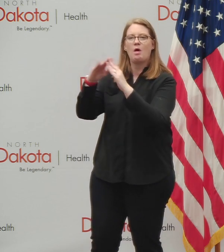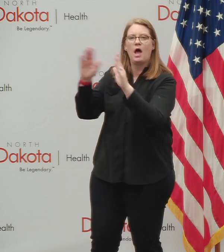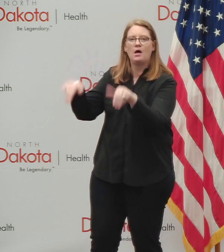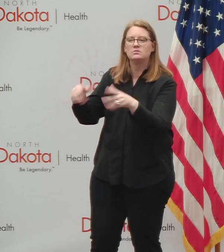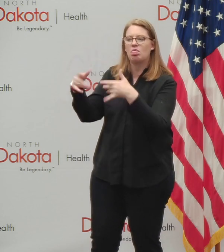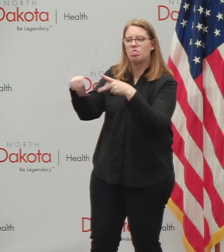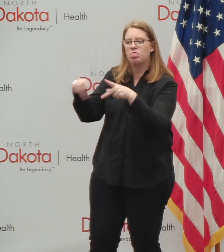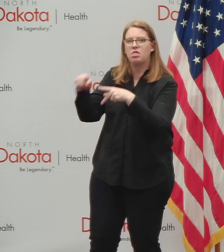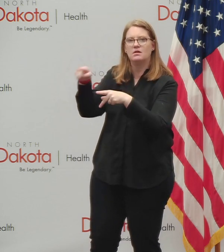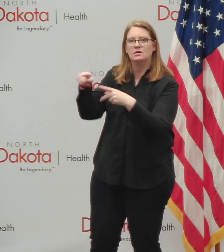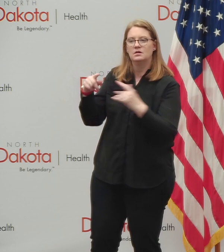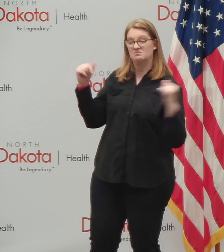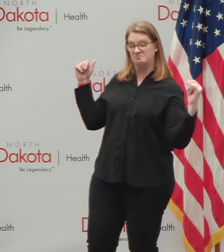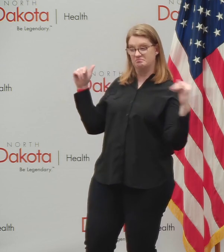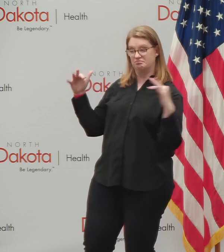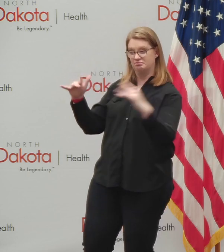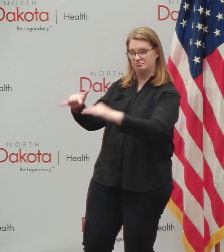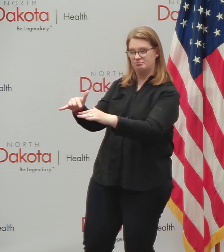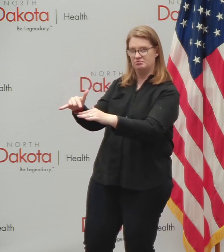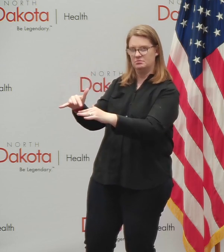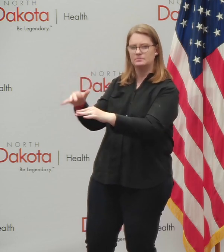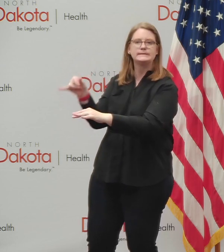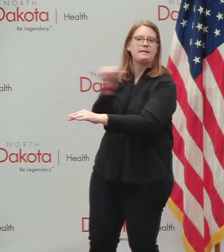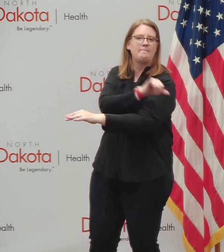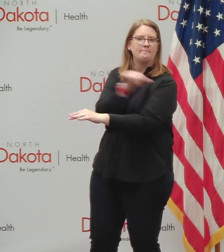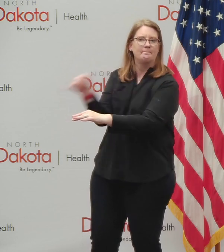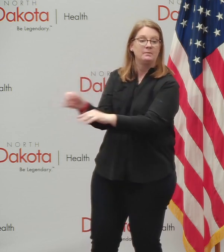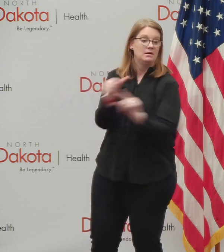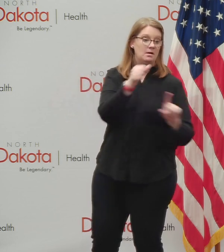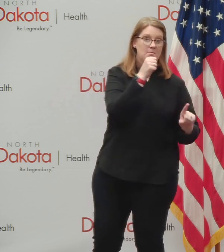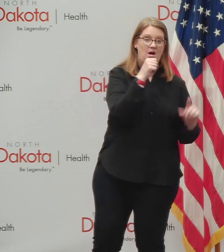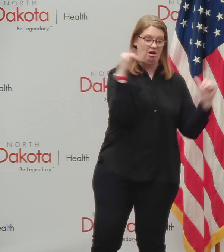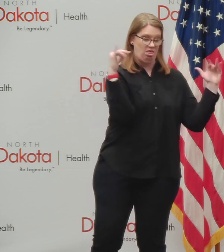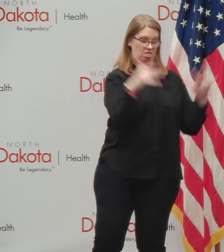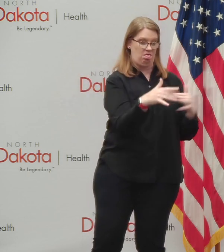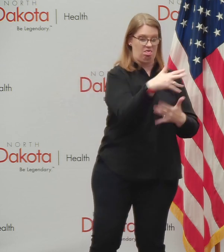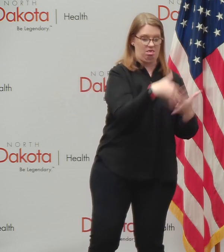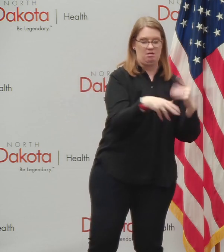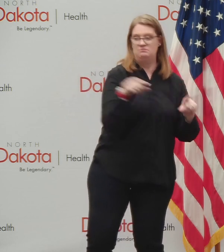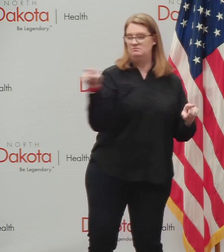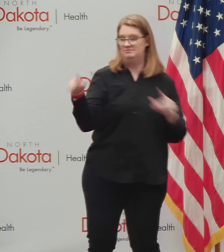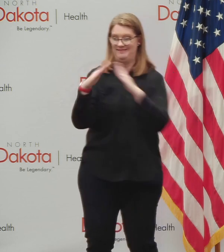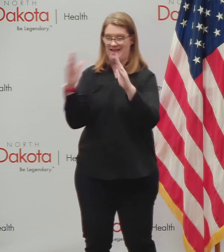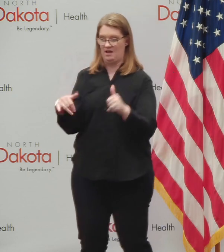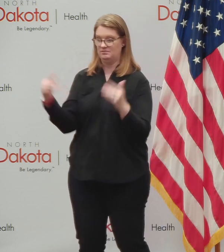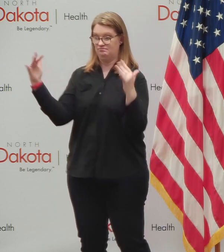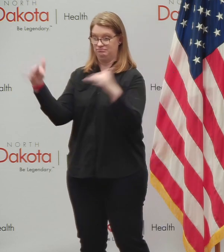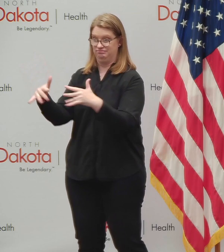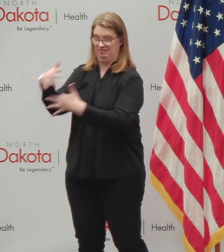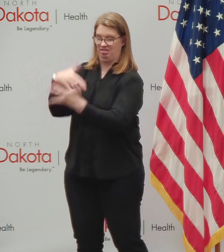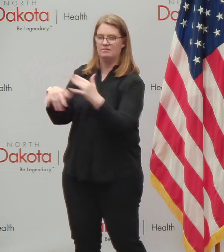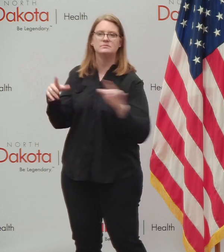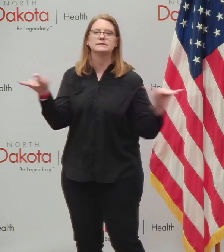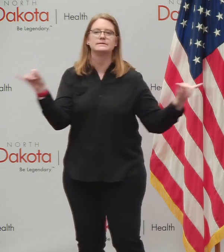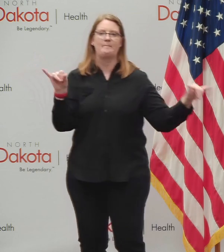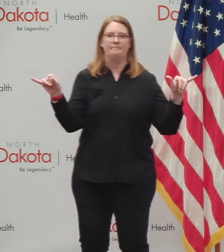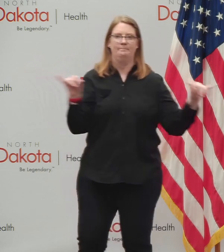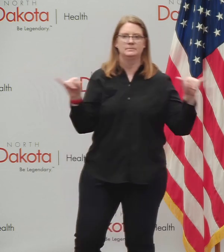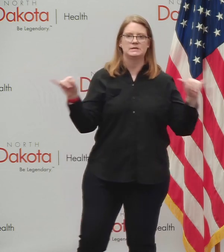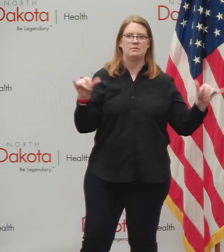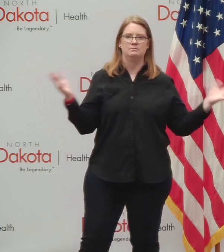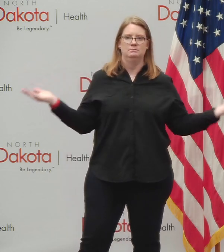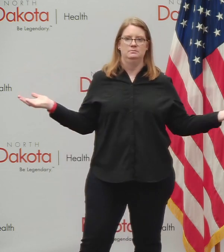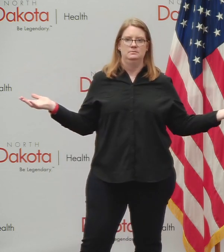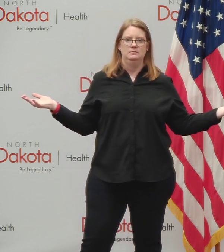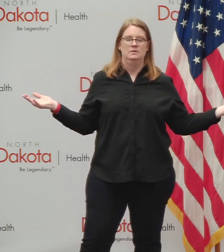location and hurting our businesses in the process. So the key here is to understand that, uh, it doesn't work if you're like,